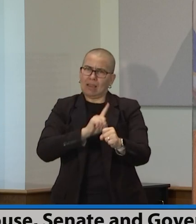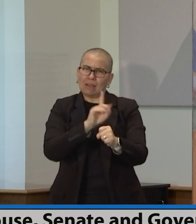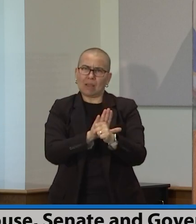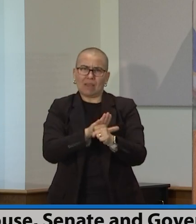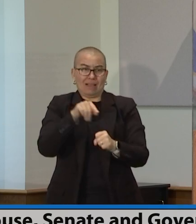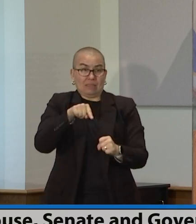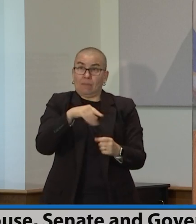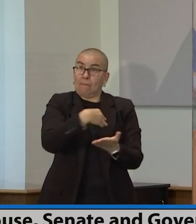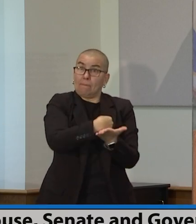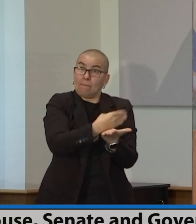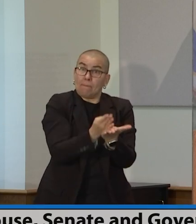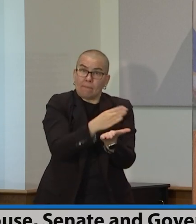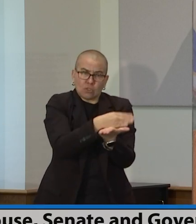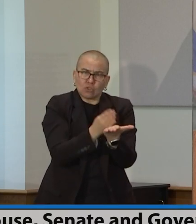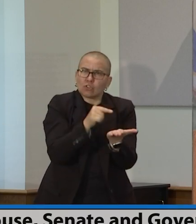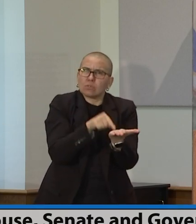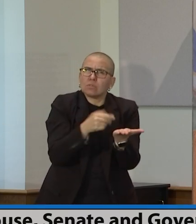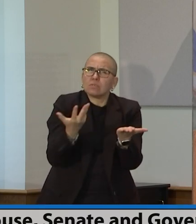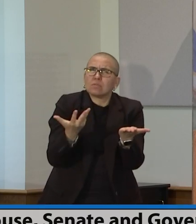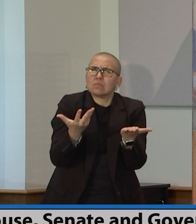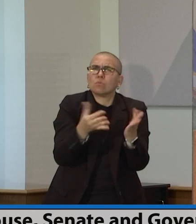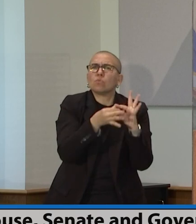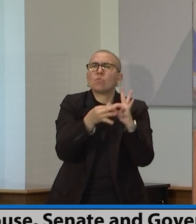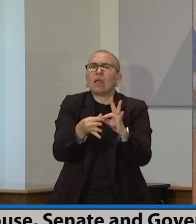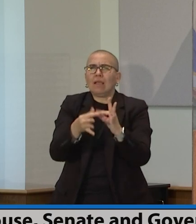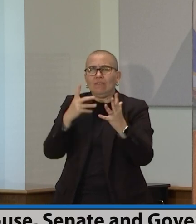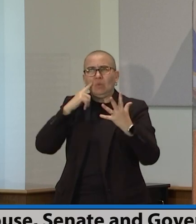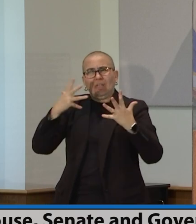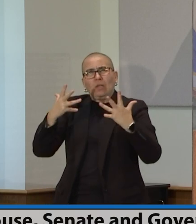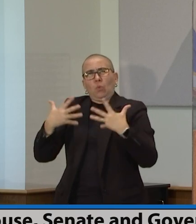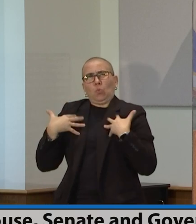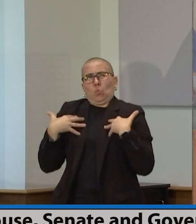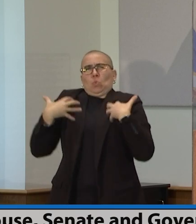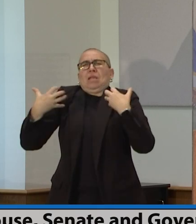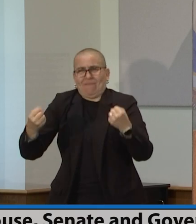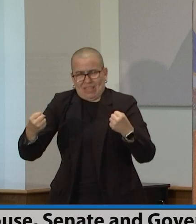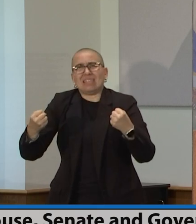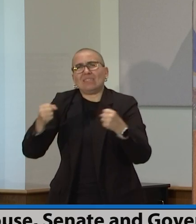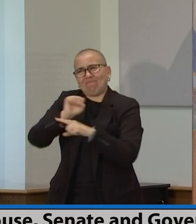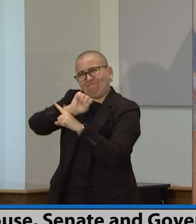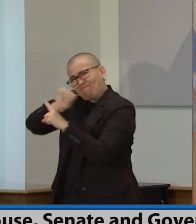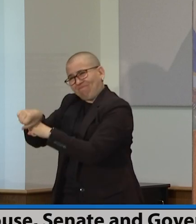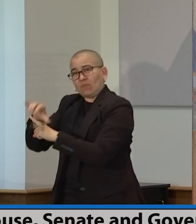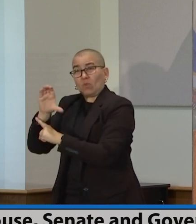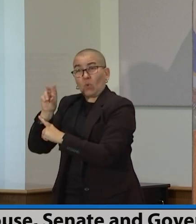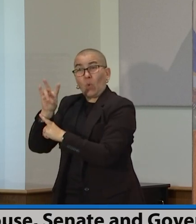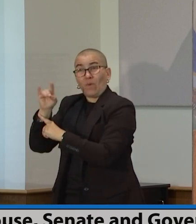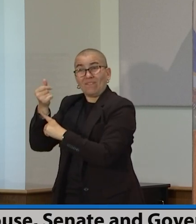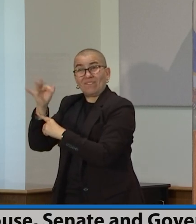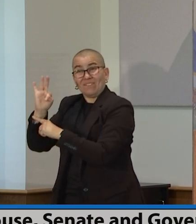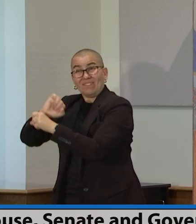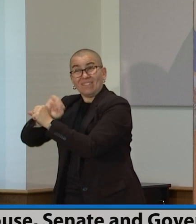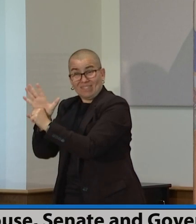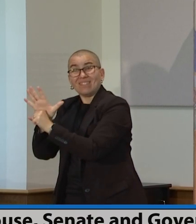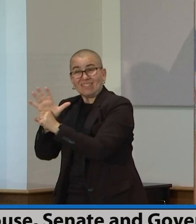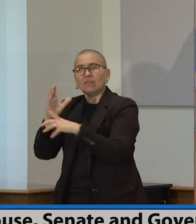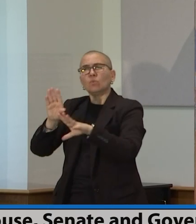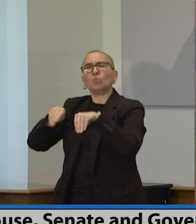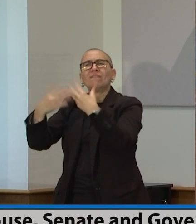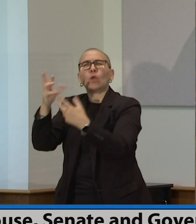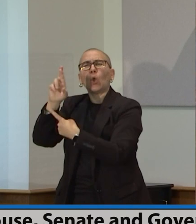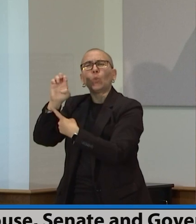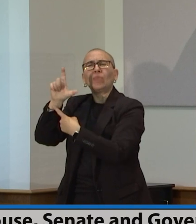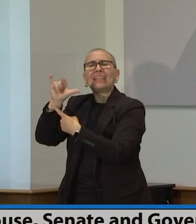recovering from COVID. It would be about investing in families, their children in education. It would be providing relief to families in the form of tax cuts,